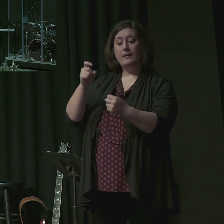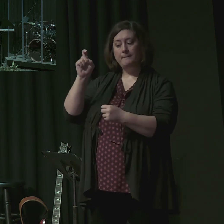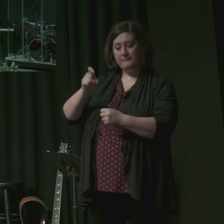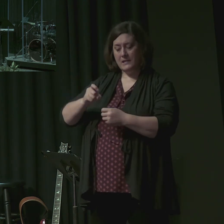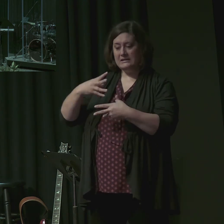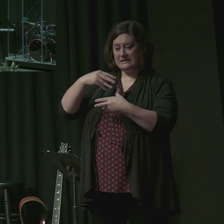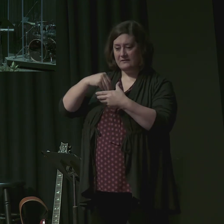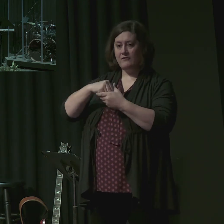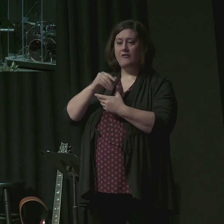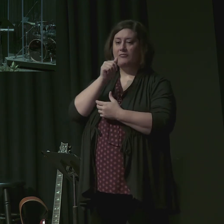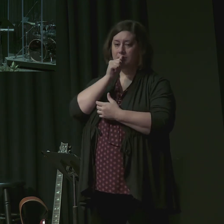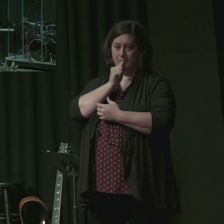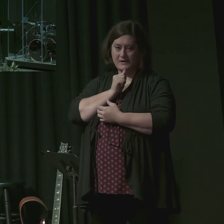and with patience.